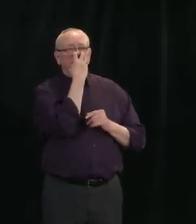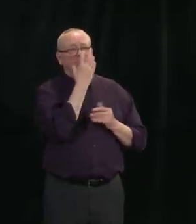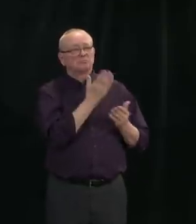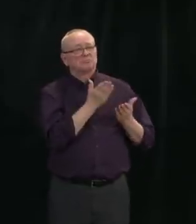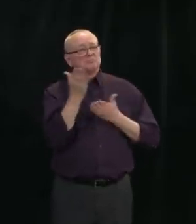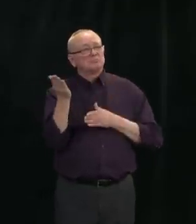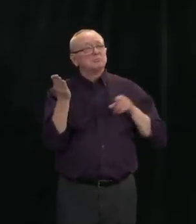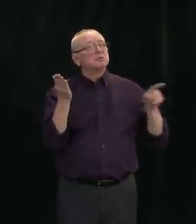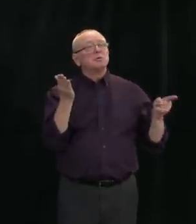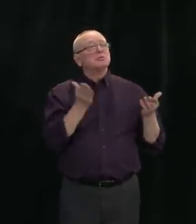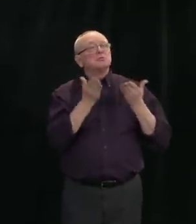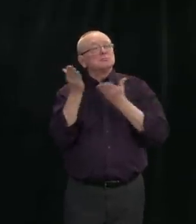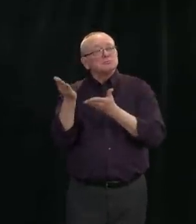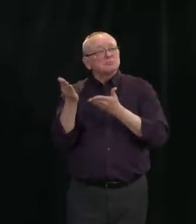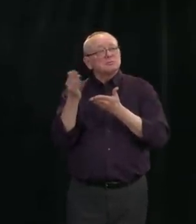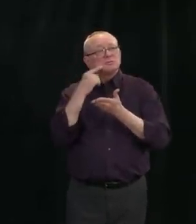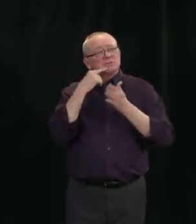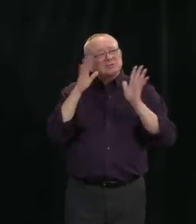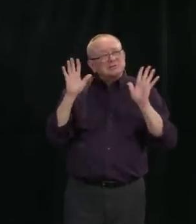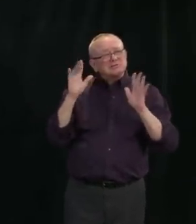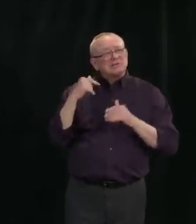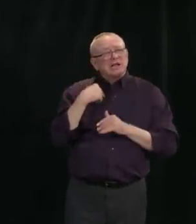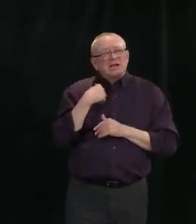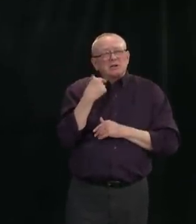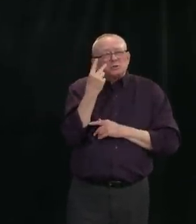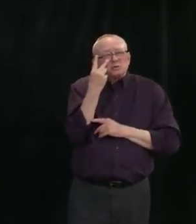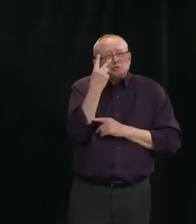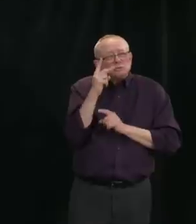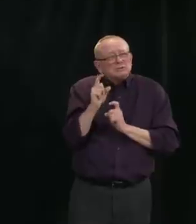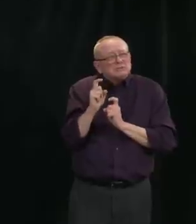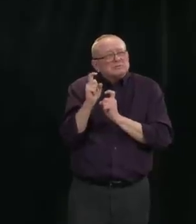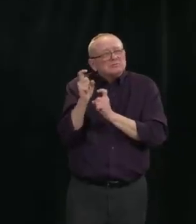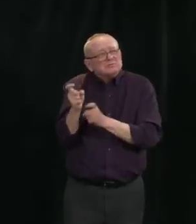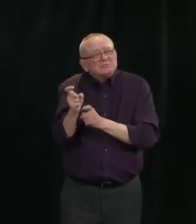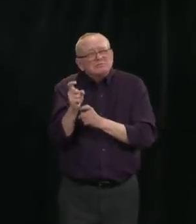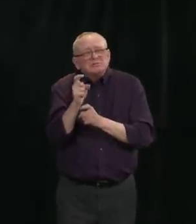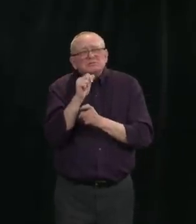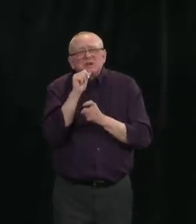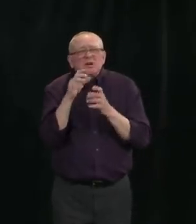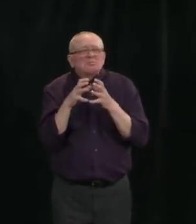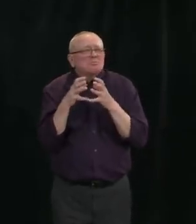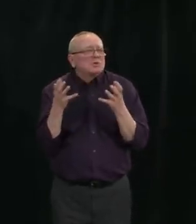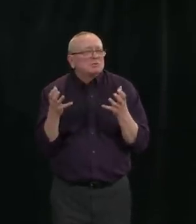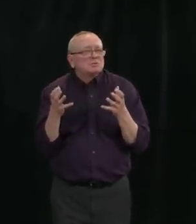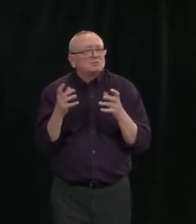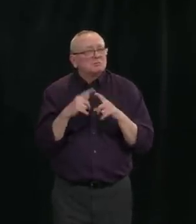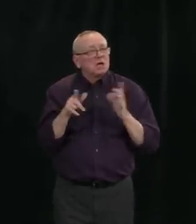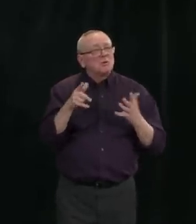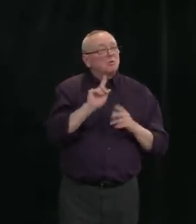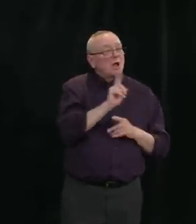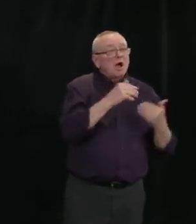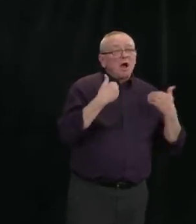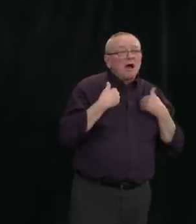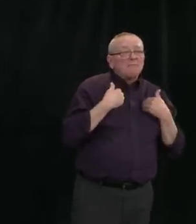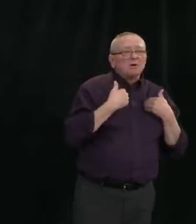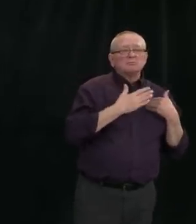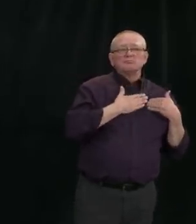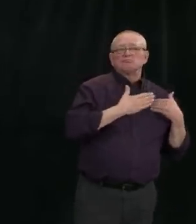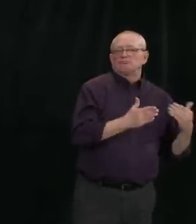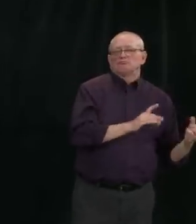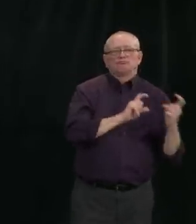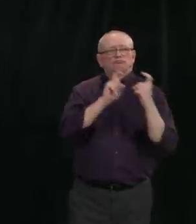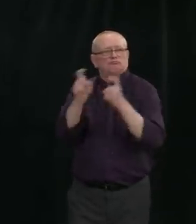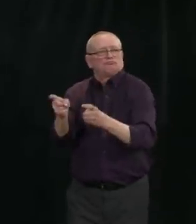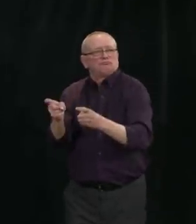It's not much, but it's what we have, unquote. This spirit of compassion